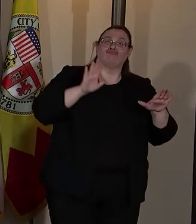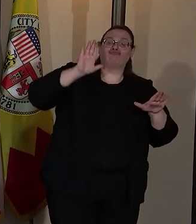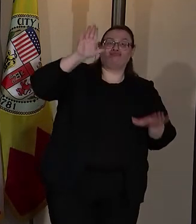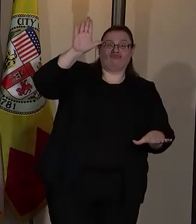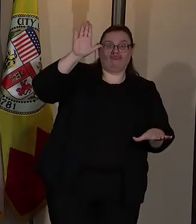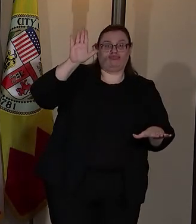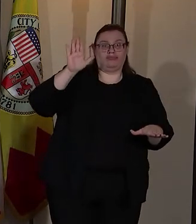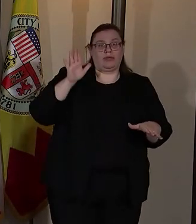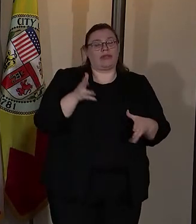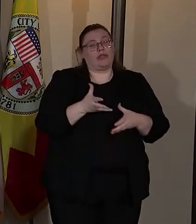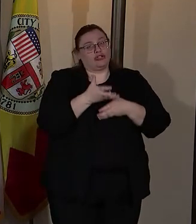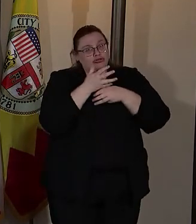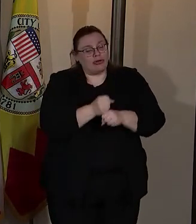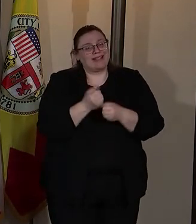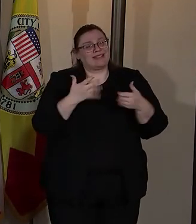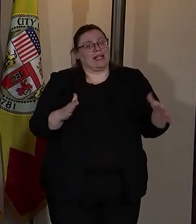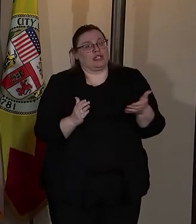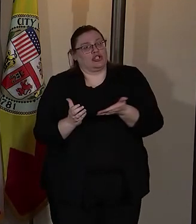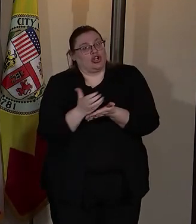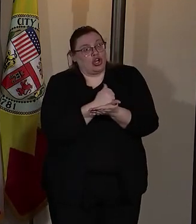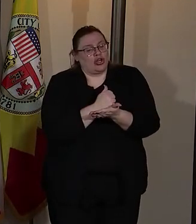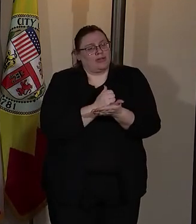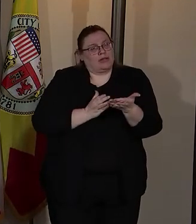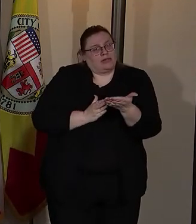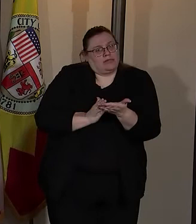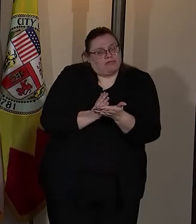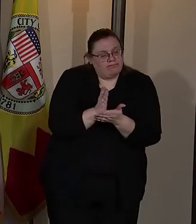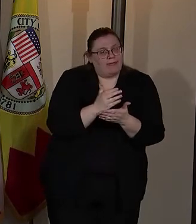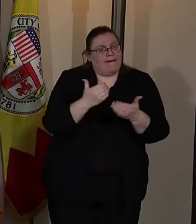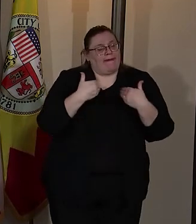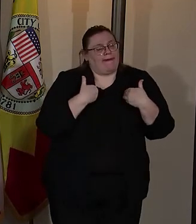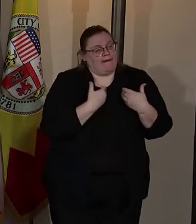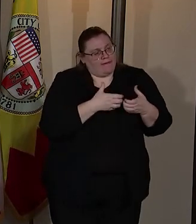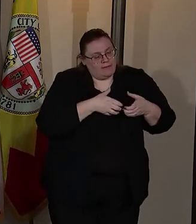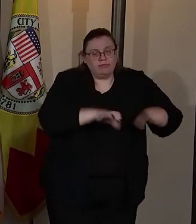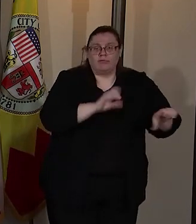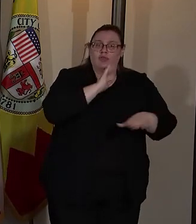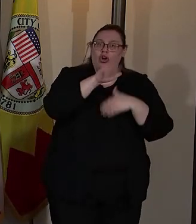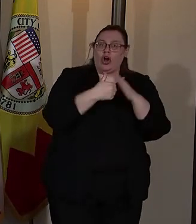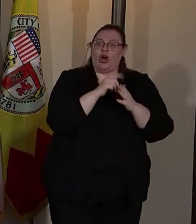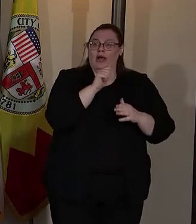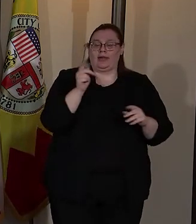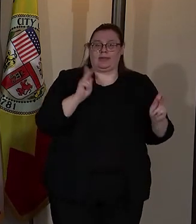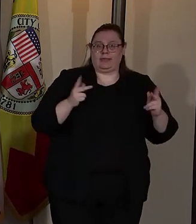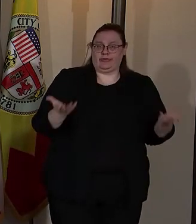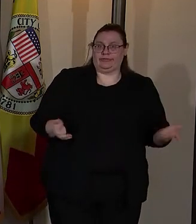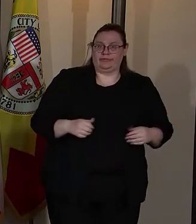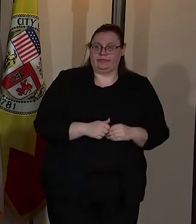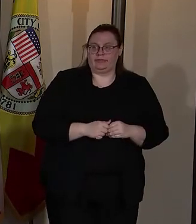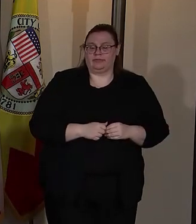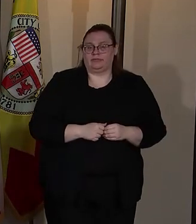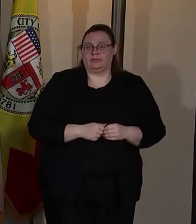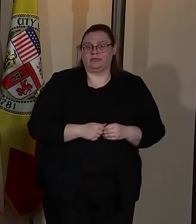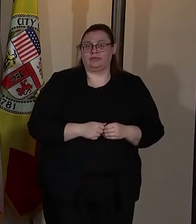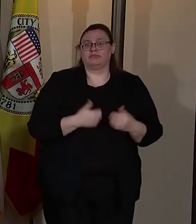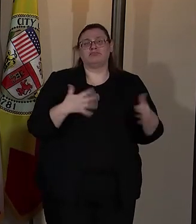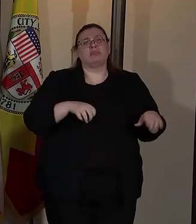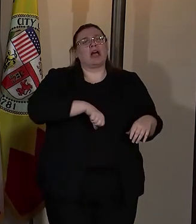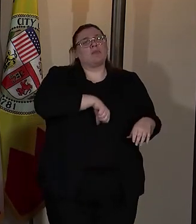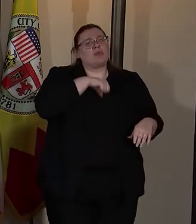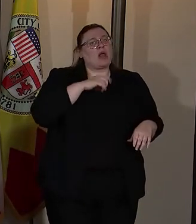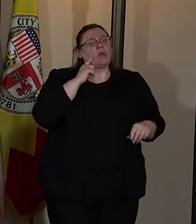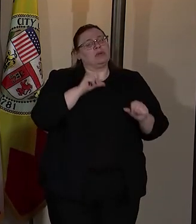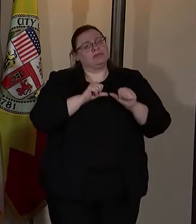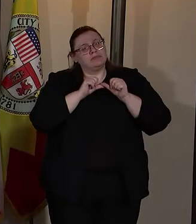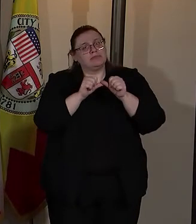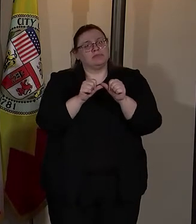trust that is earned and deserved for all Angelenos in our city. I'm really proud that we will continue